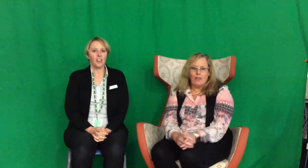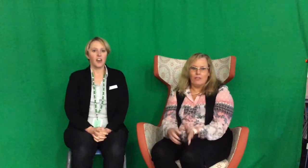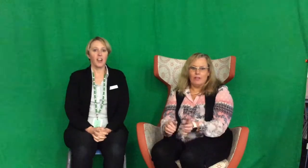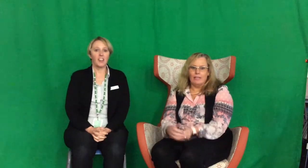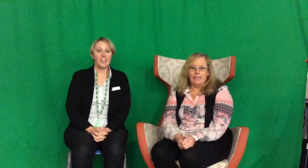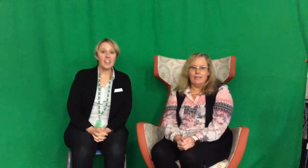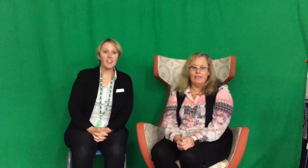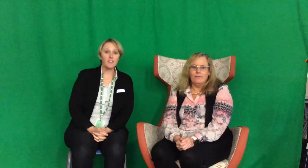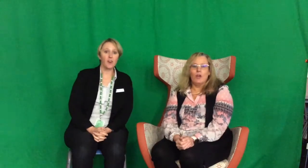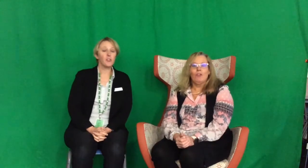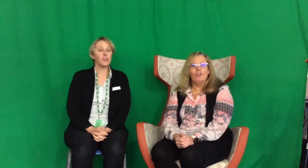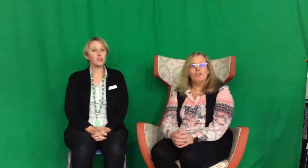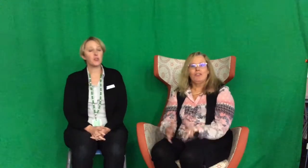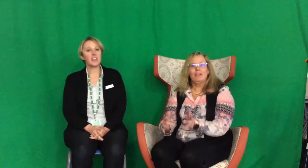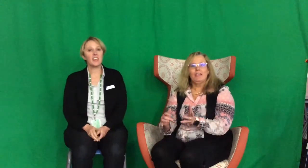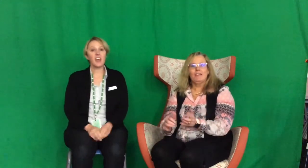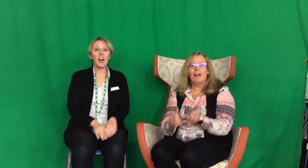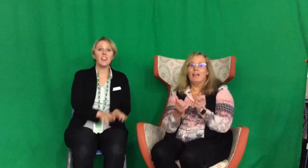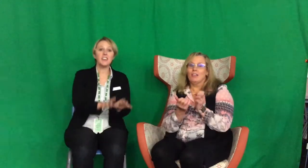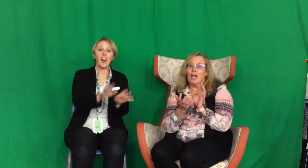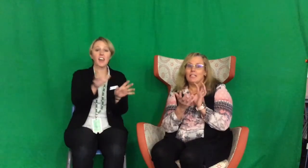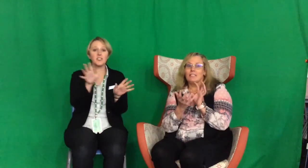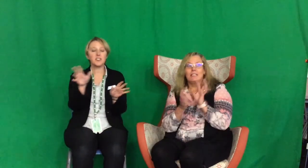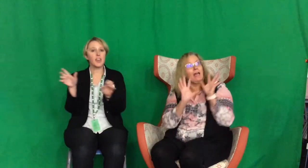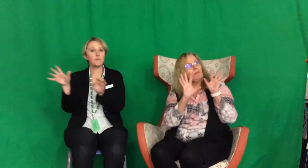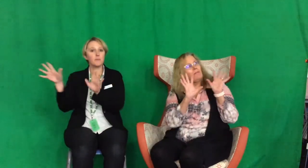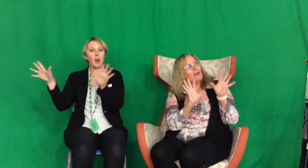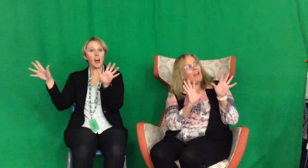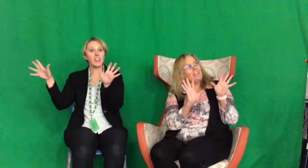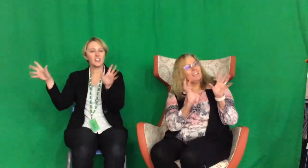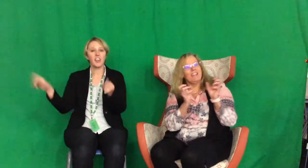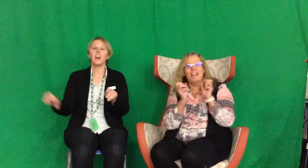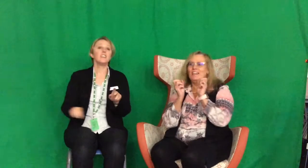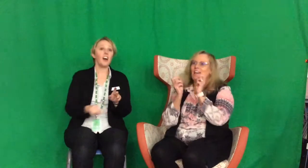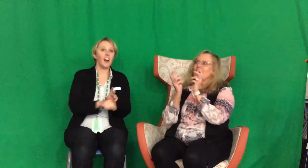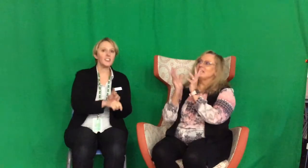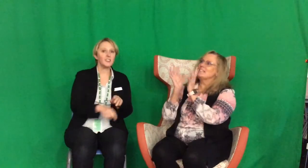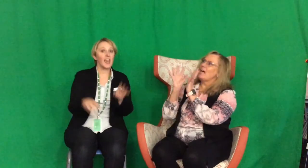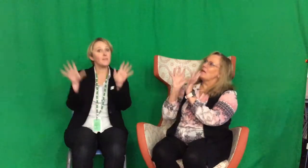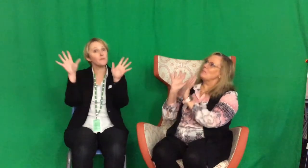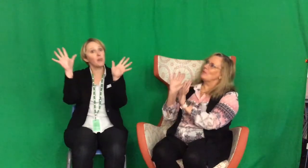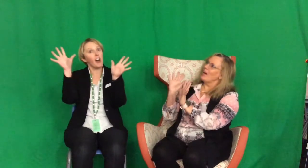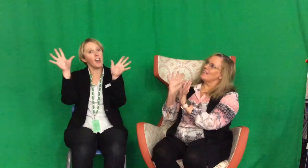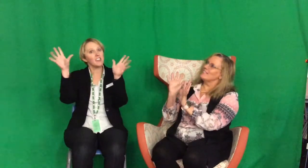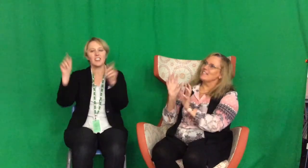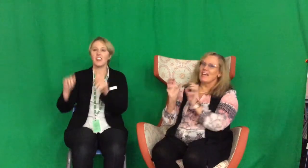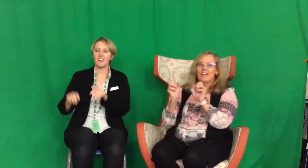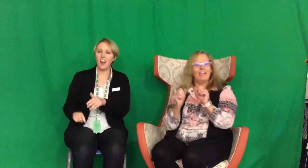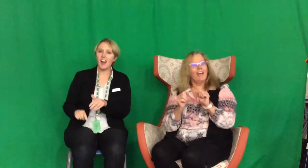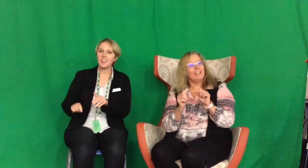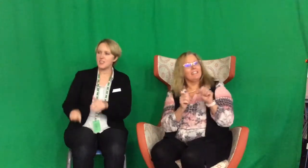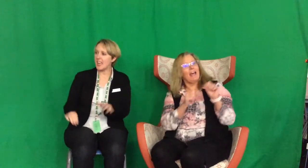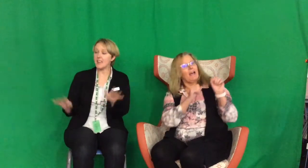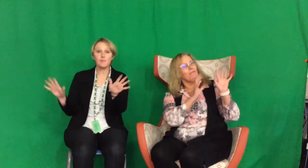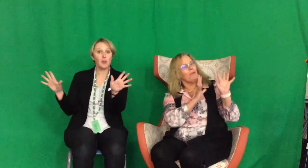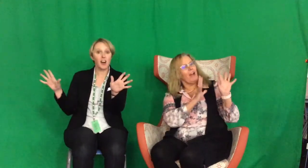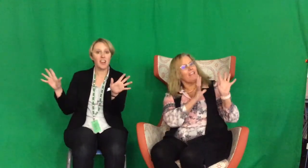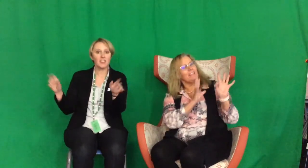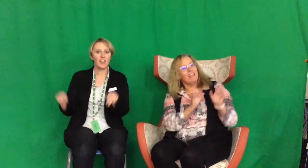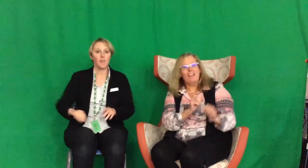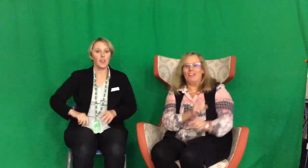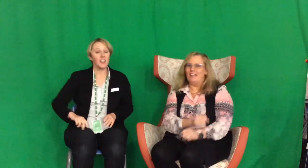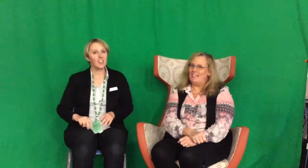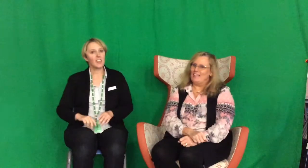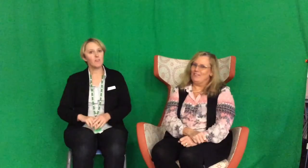The leaves on the tree are nice and bright, nice and bright, nice and